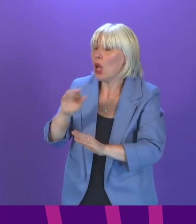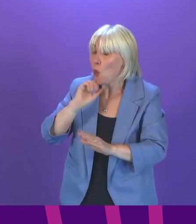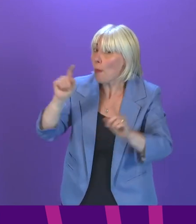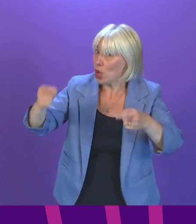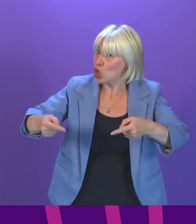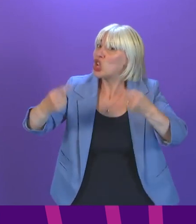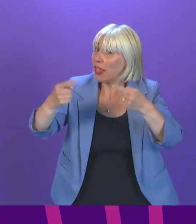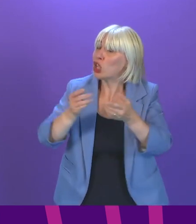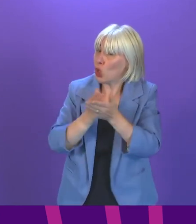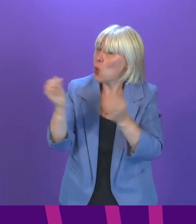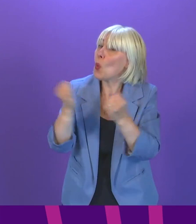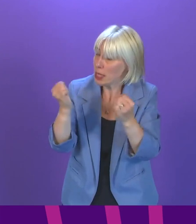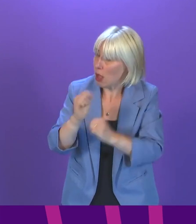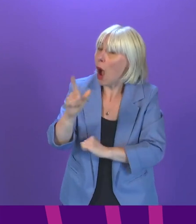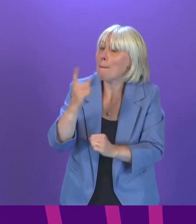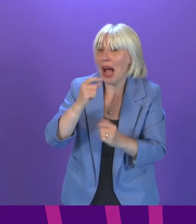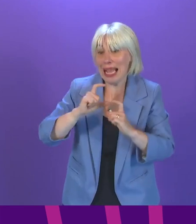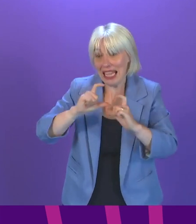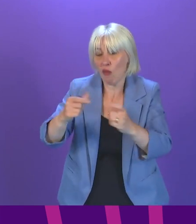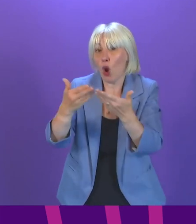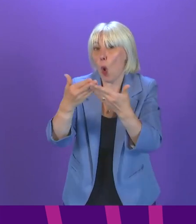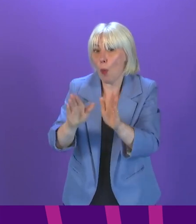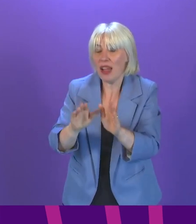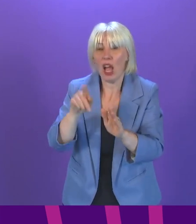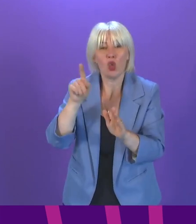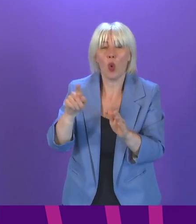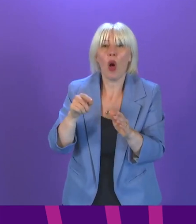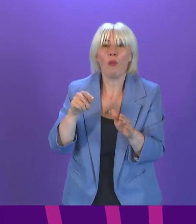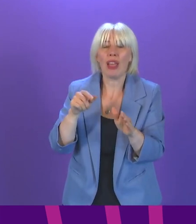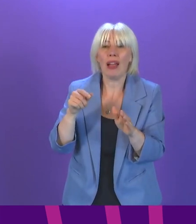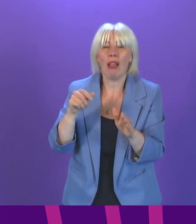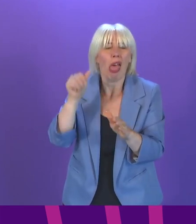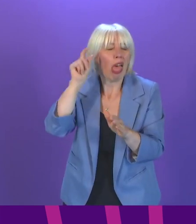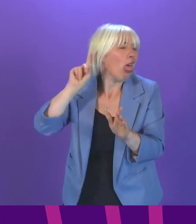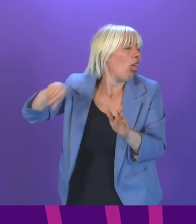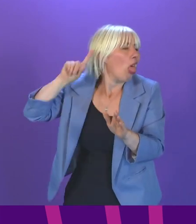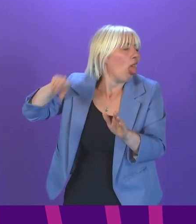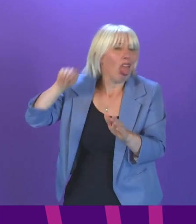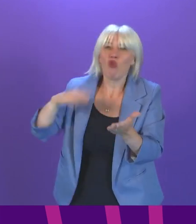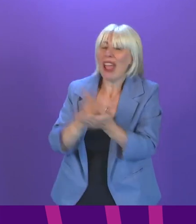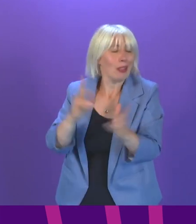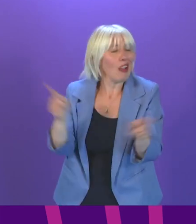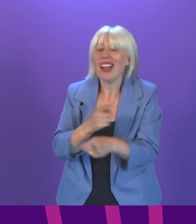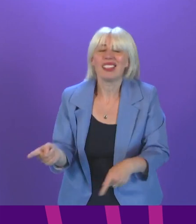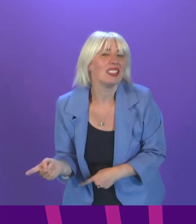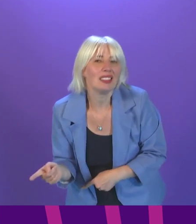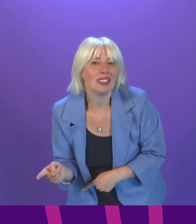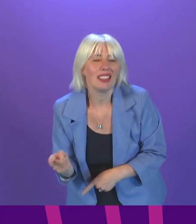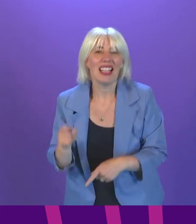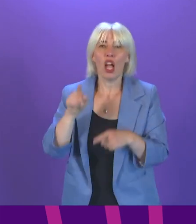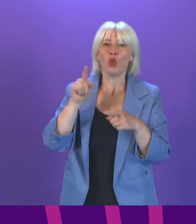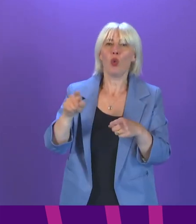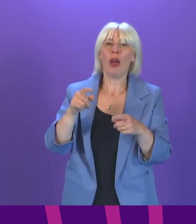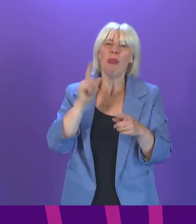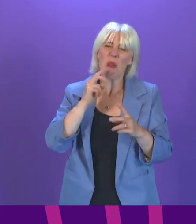challenging winter period and we can't escape that reality and we can't escape these choices. So, people who argue against